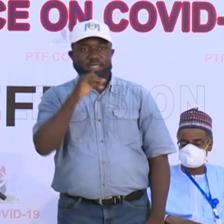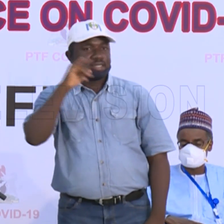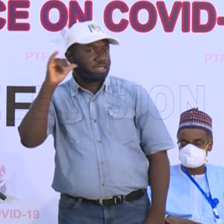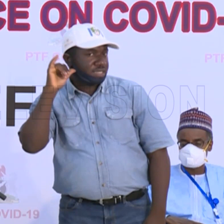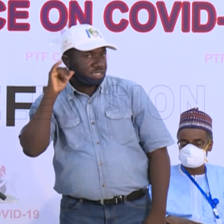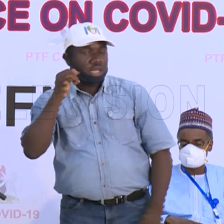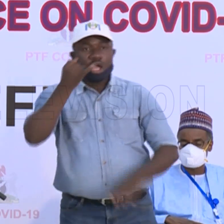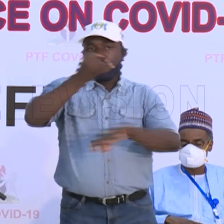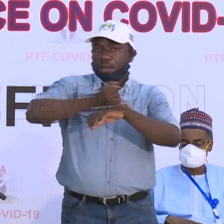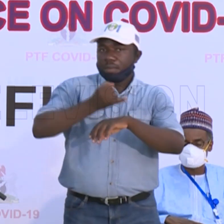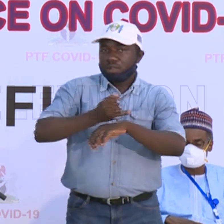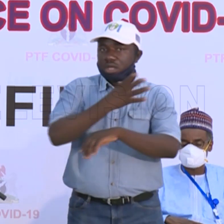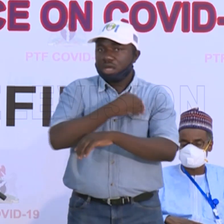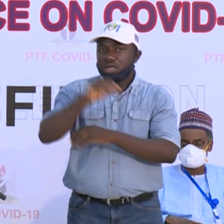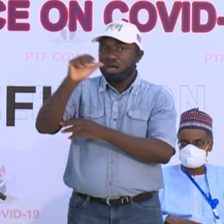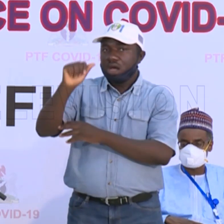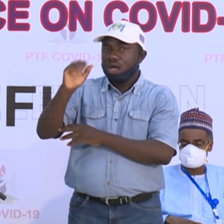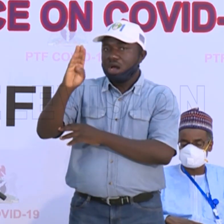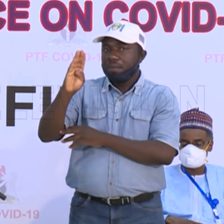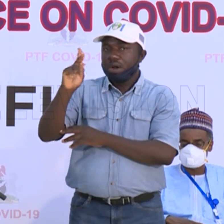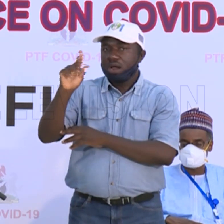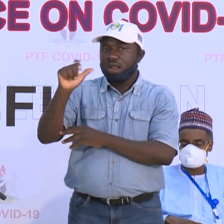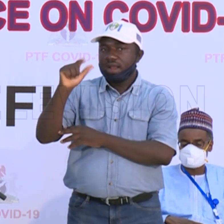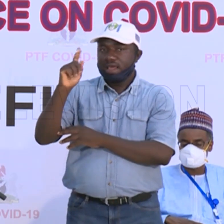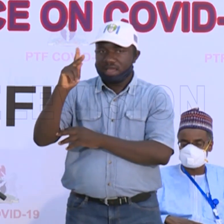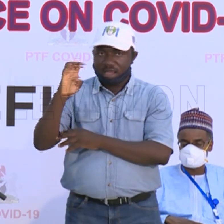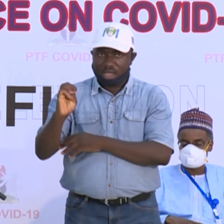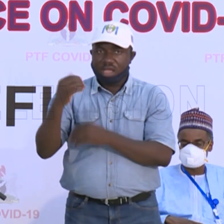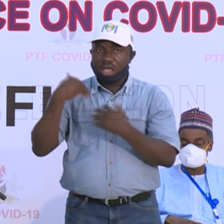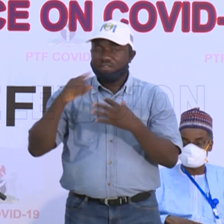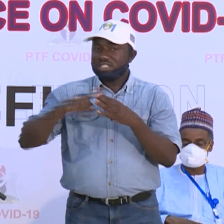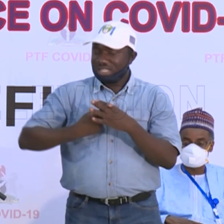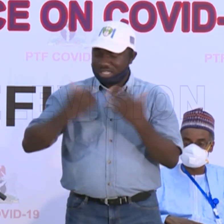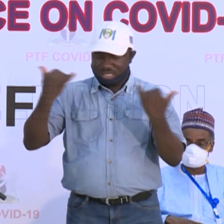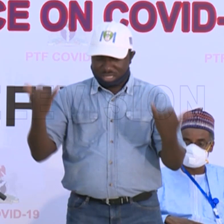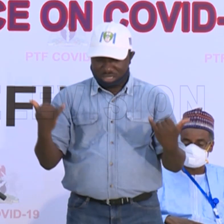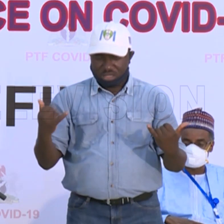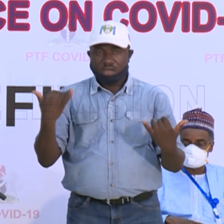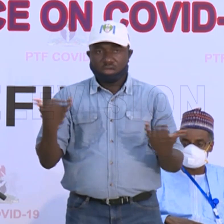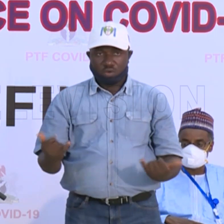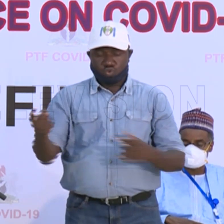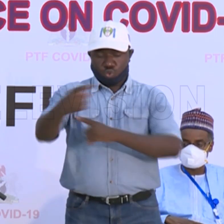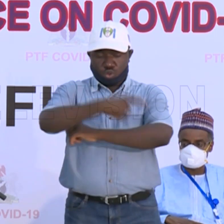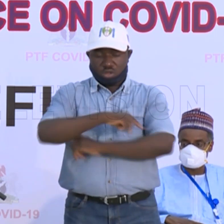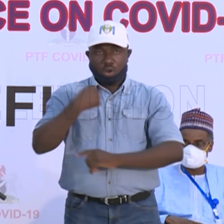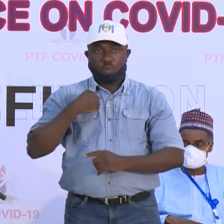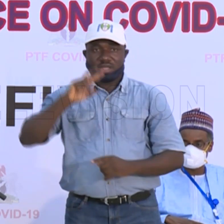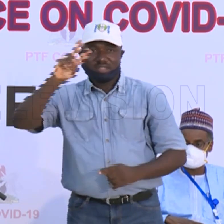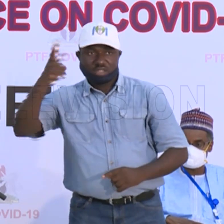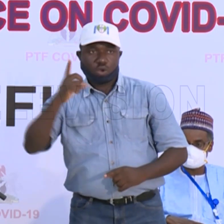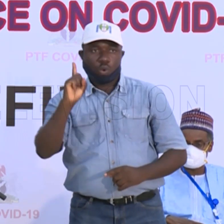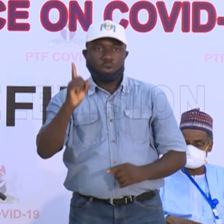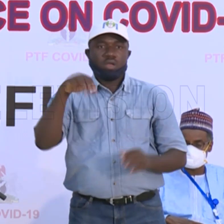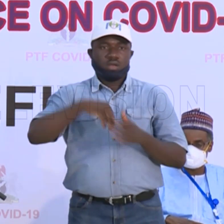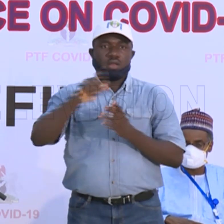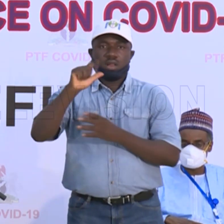and Abakliki have recently been activated. Today, we're activating a second lab in Abuja, the Defense